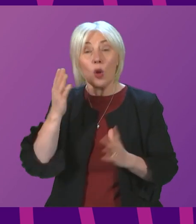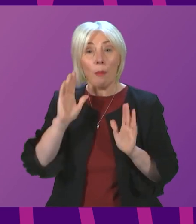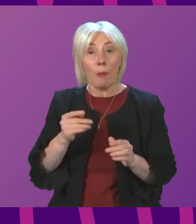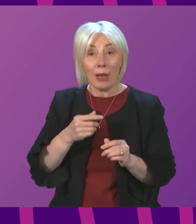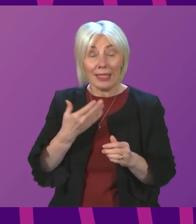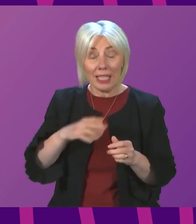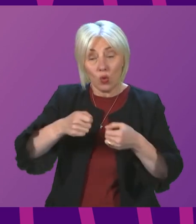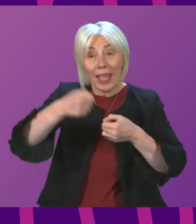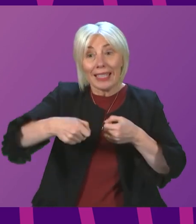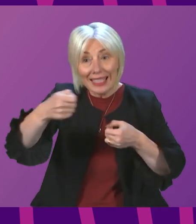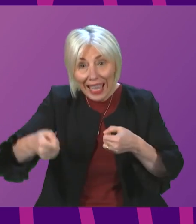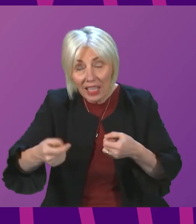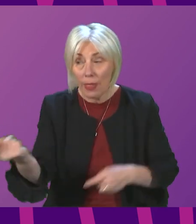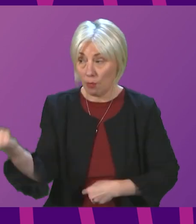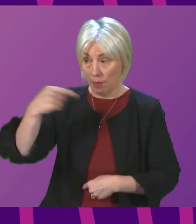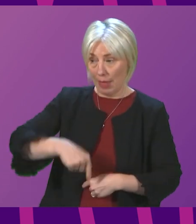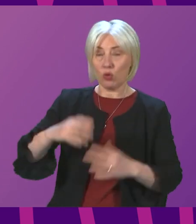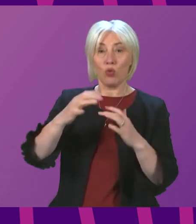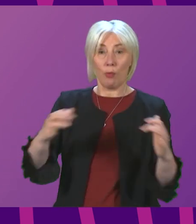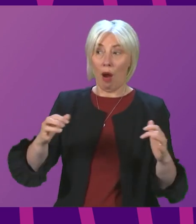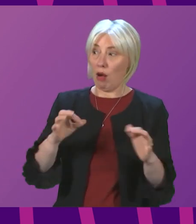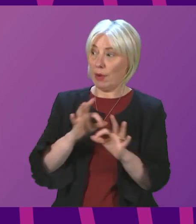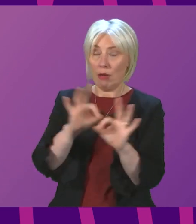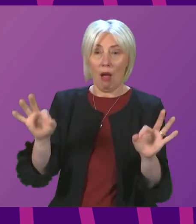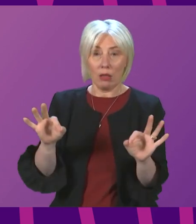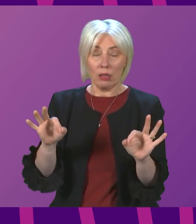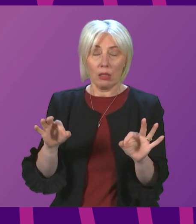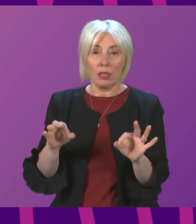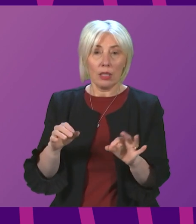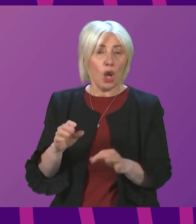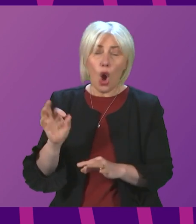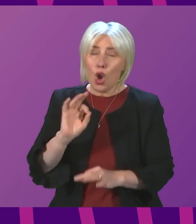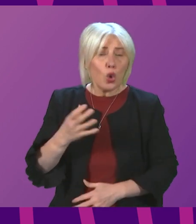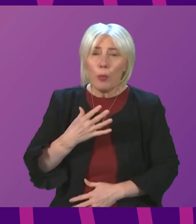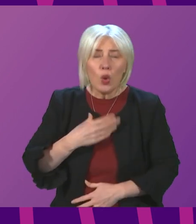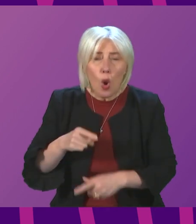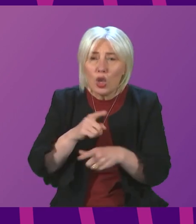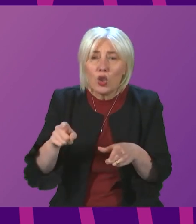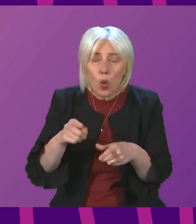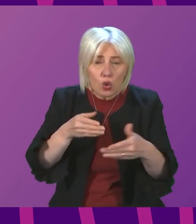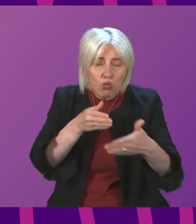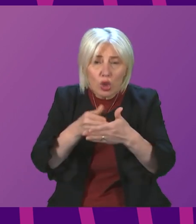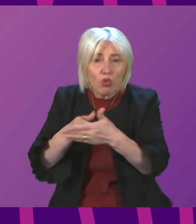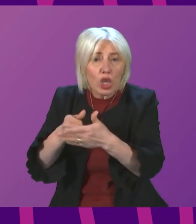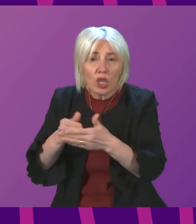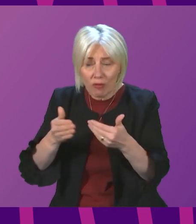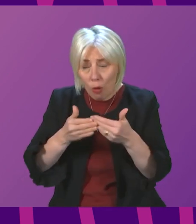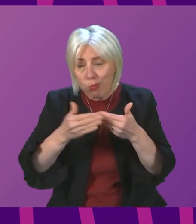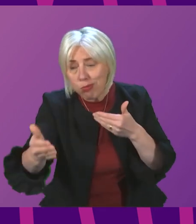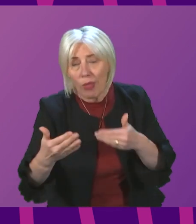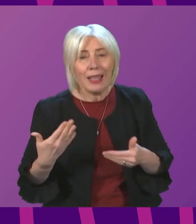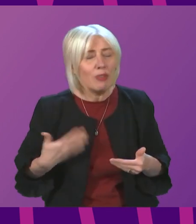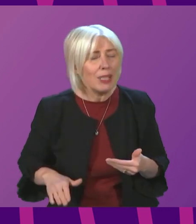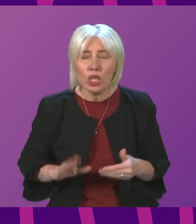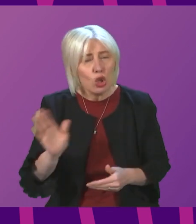Parliament in the normal way and set that out. Nobody wants any of these measures to be in place for any longer than necessary. But I think we